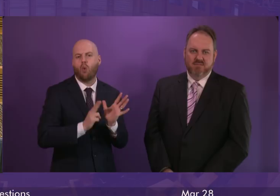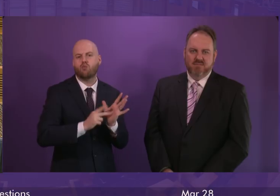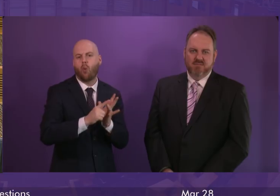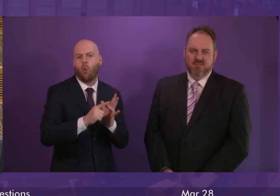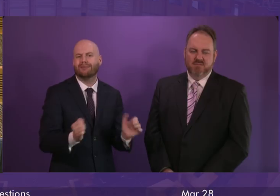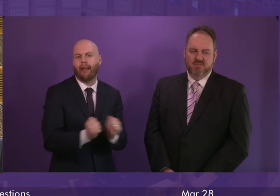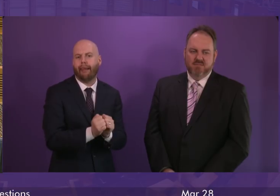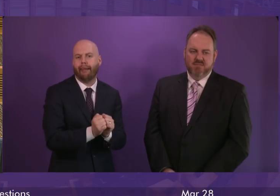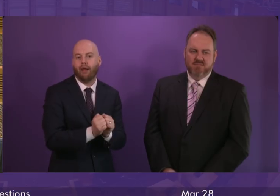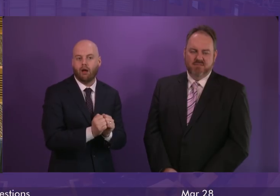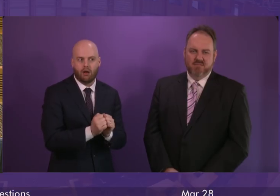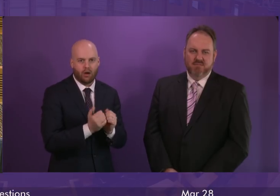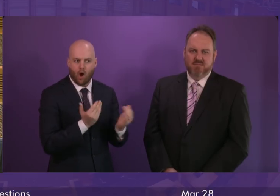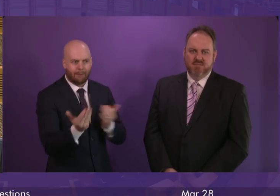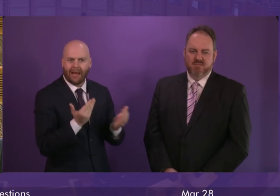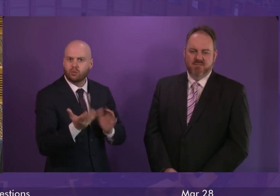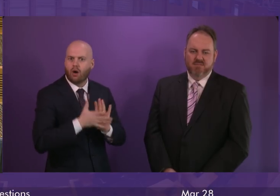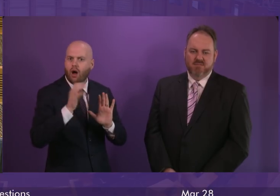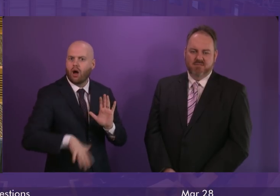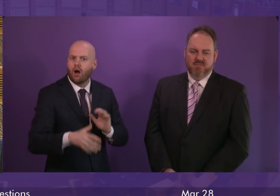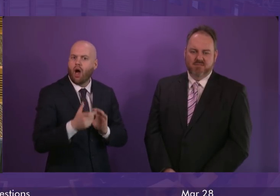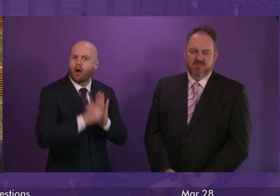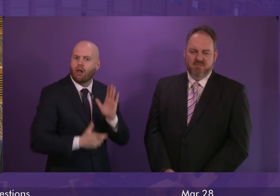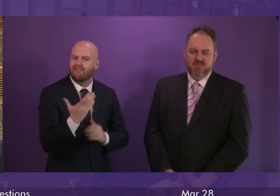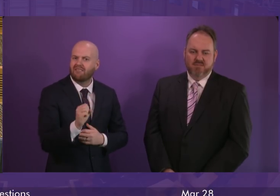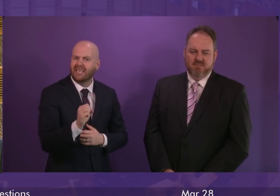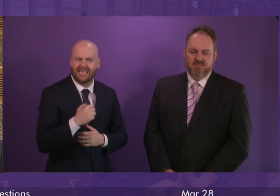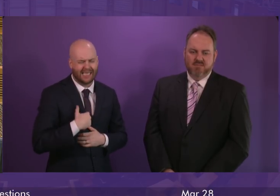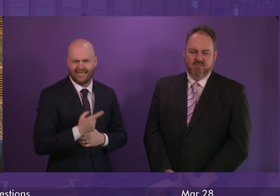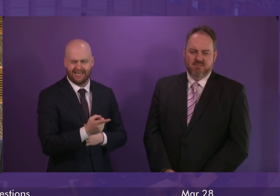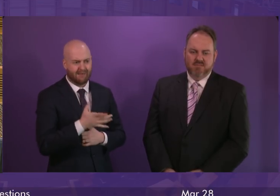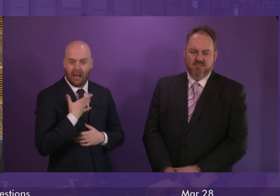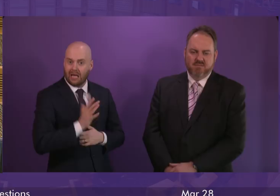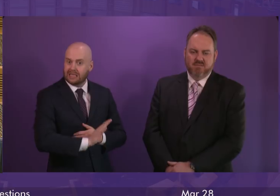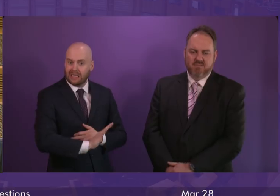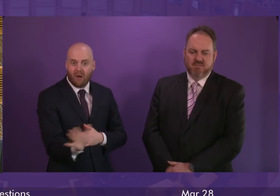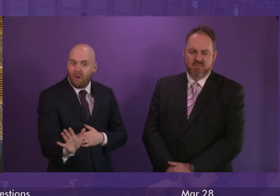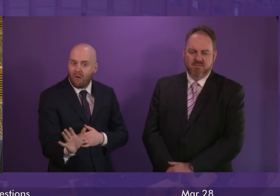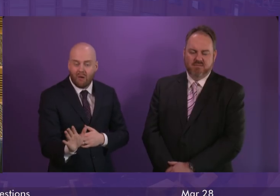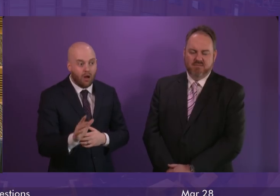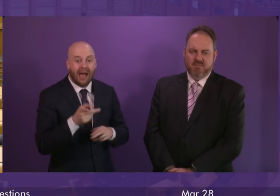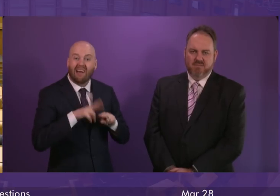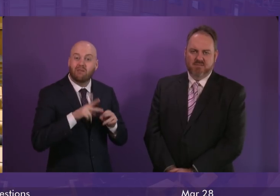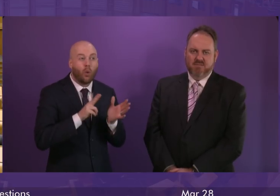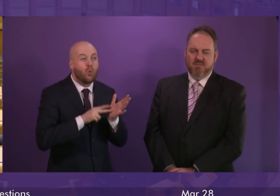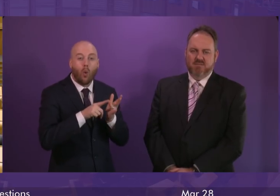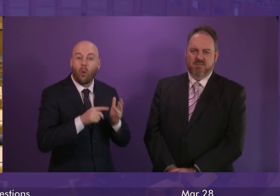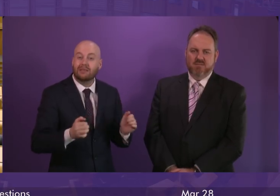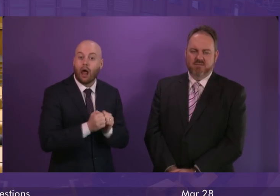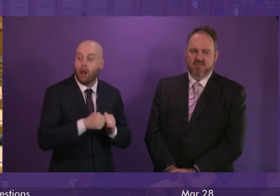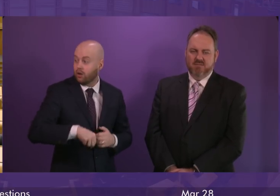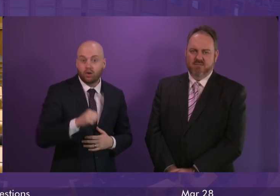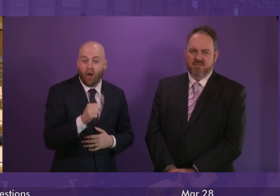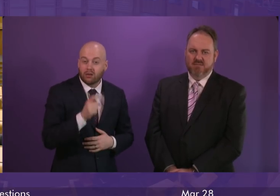actually revoking Article 50. I think that is inexplicable when we see the damage that no deal would do to Scotland. And yet another